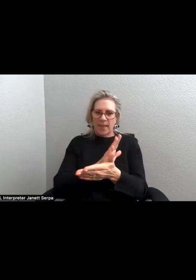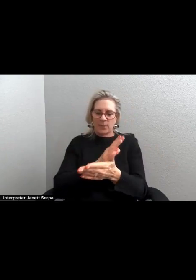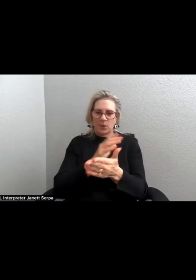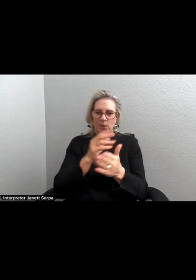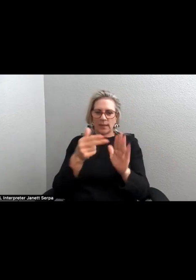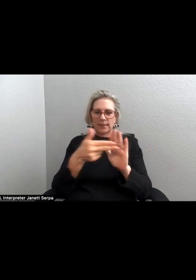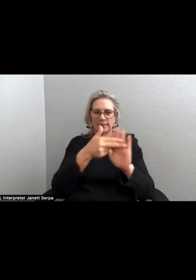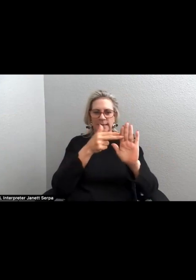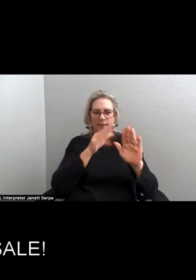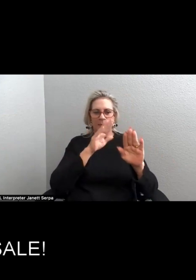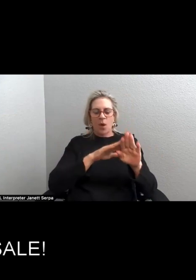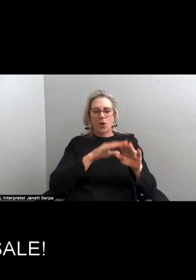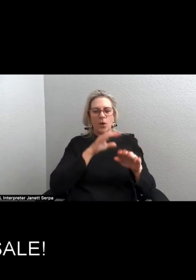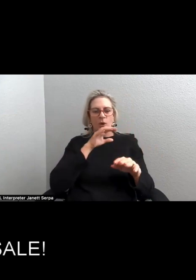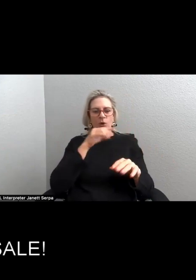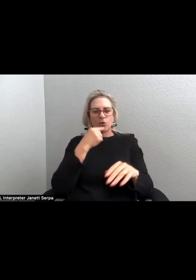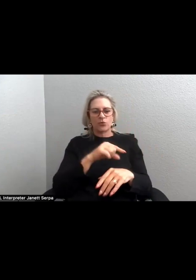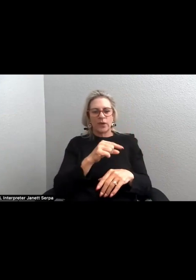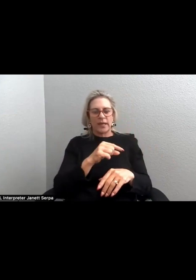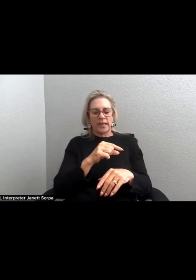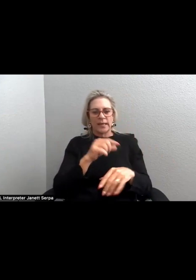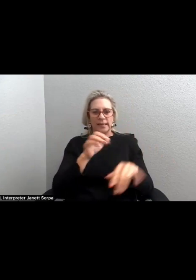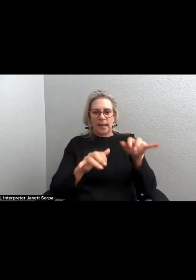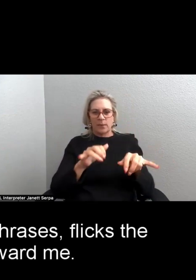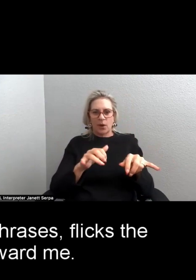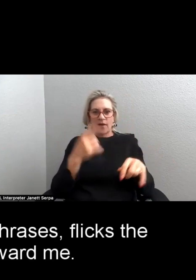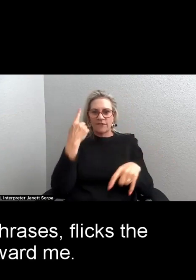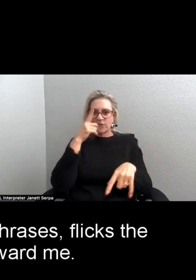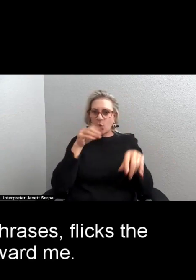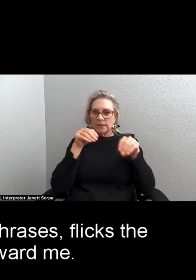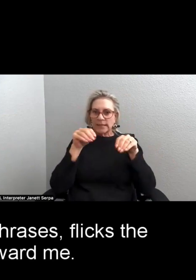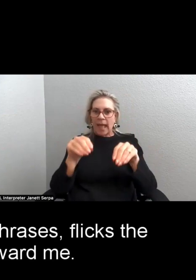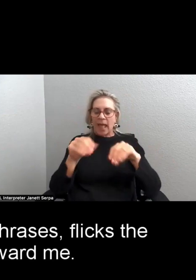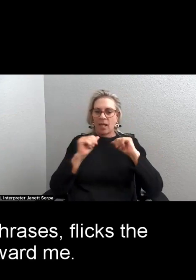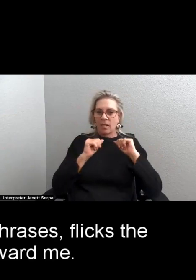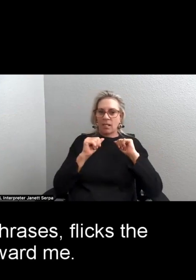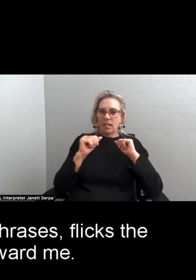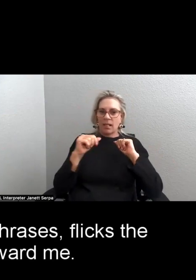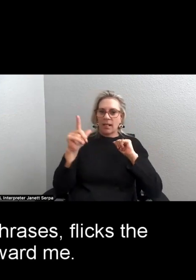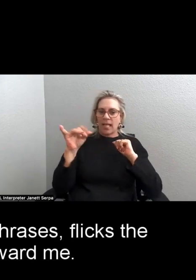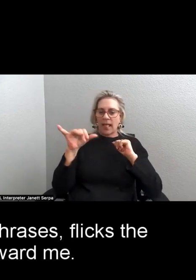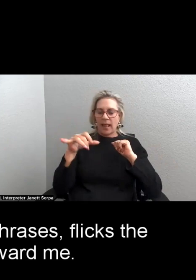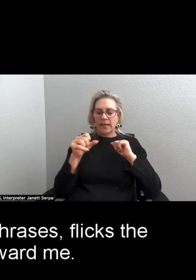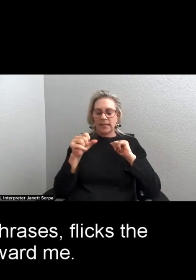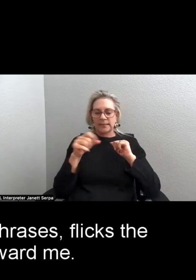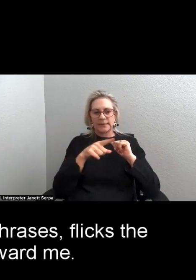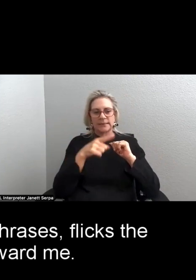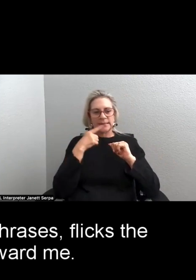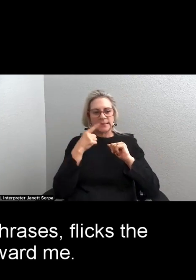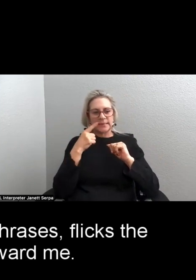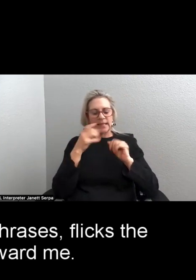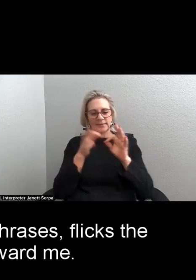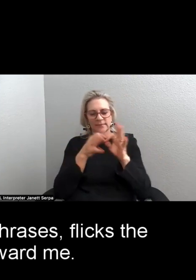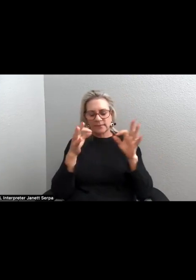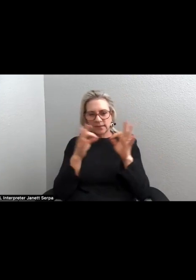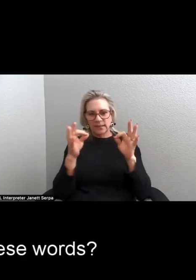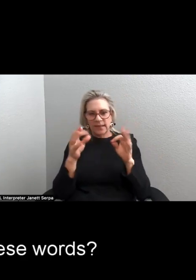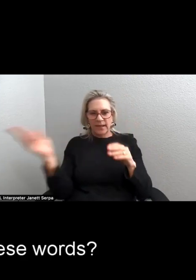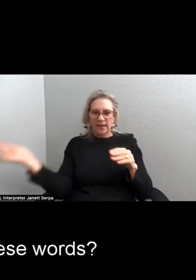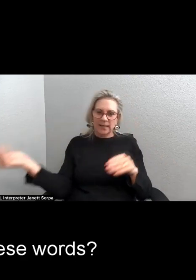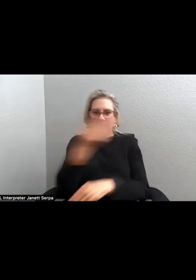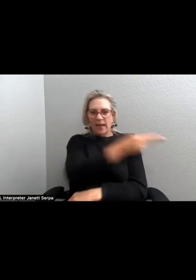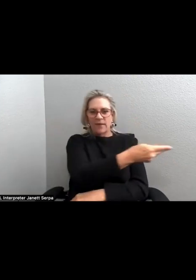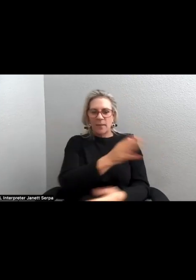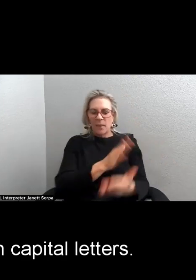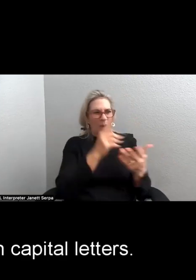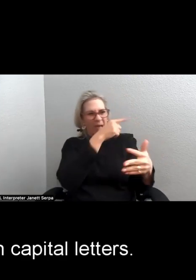reads, for sale. Gladys encircles, phrases, flinks the sheets toward me. What